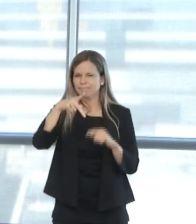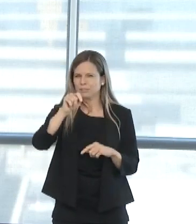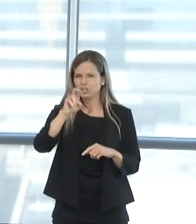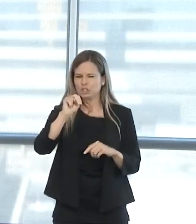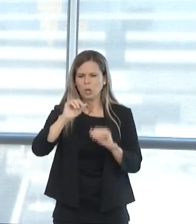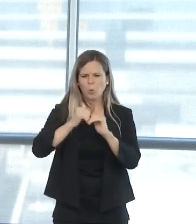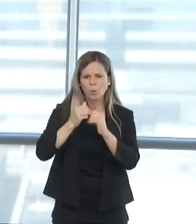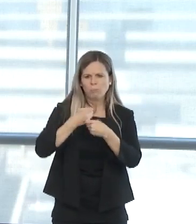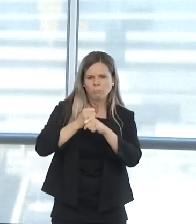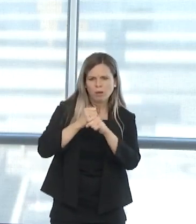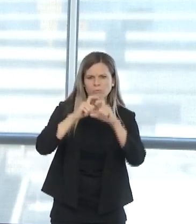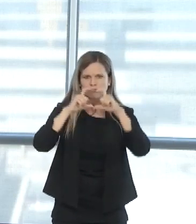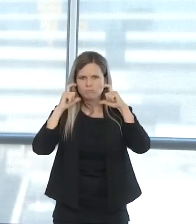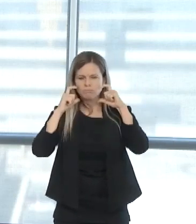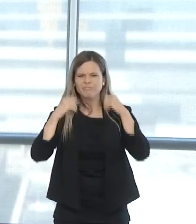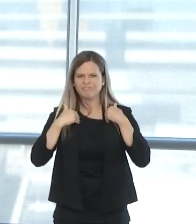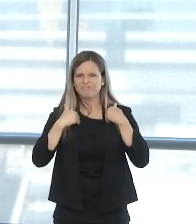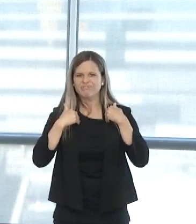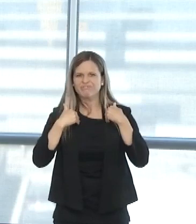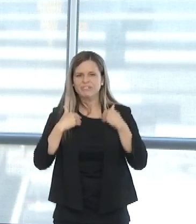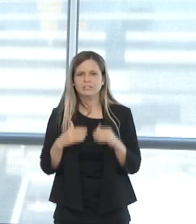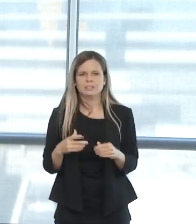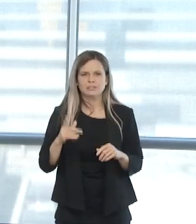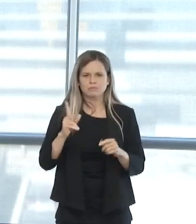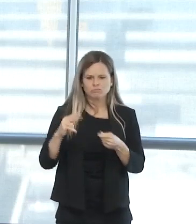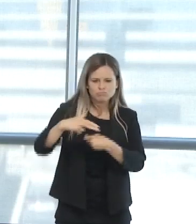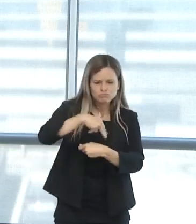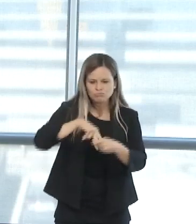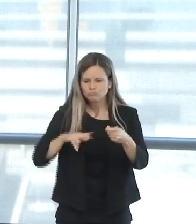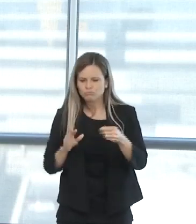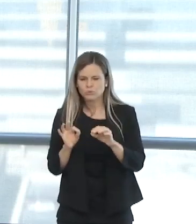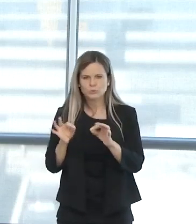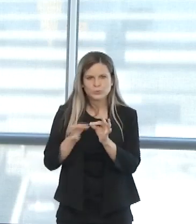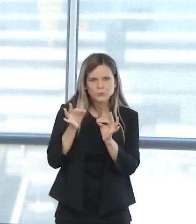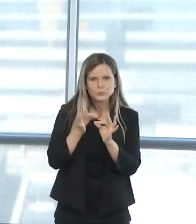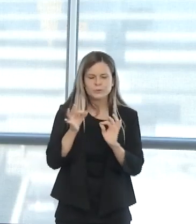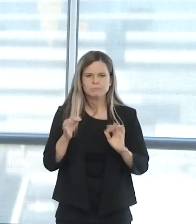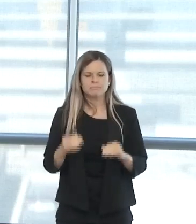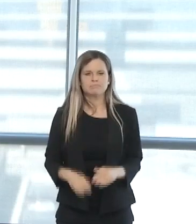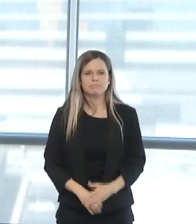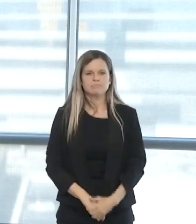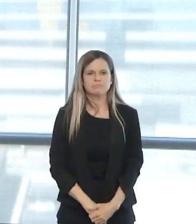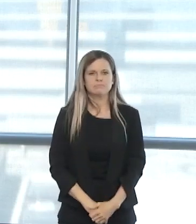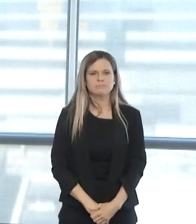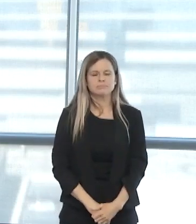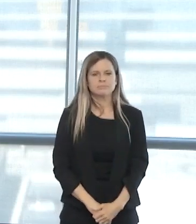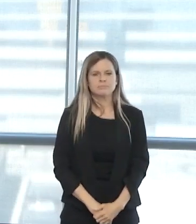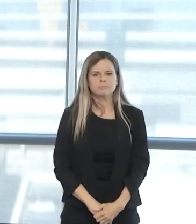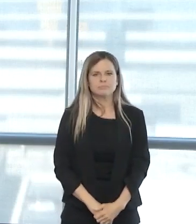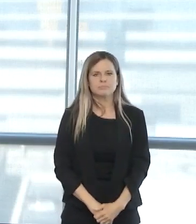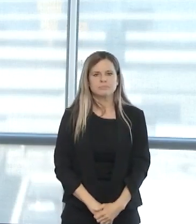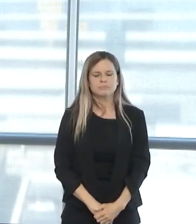cloth patterns for patient masks, pattern for surgical mask, and a face shield pattern.